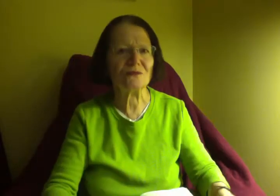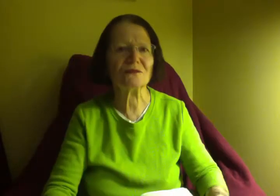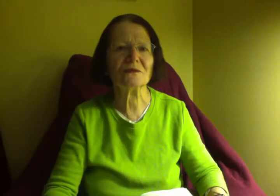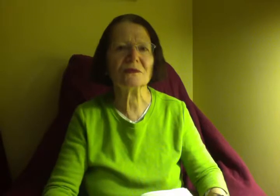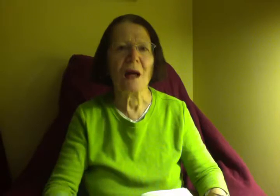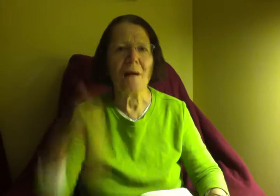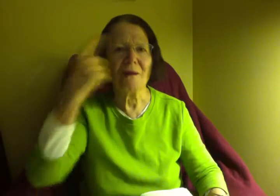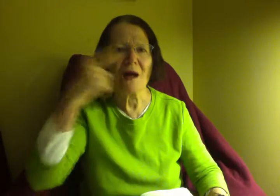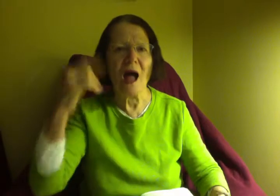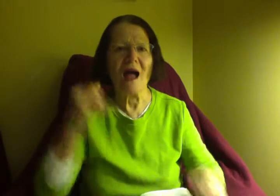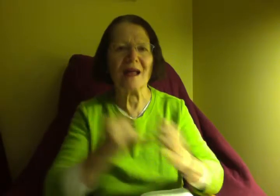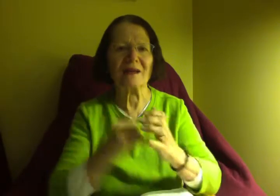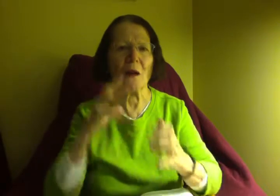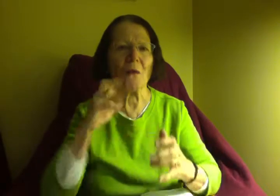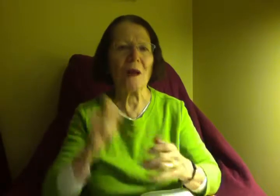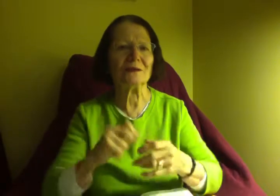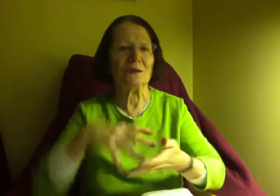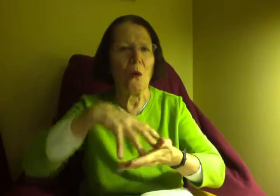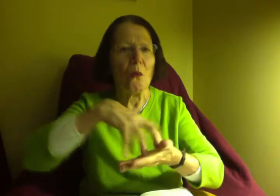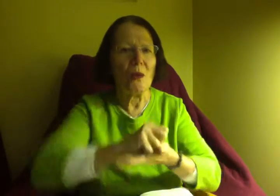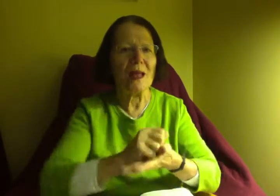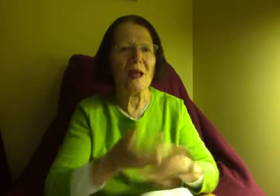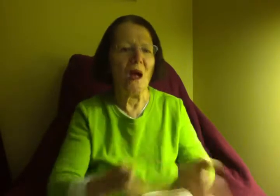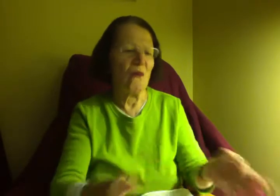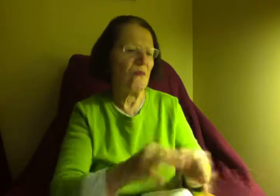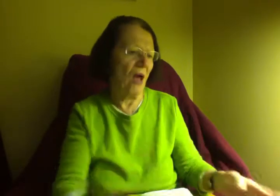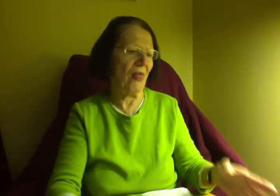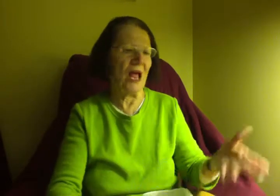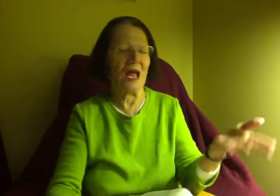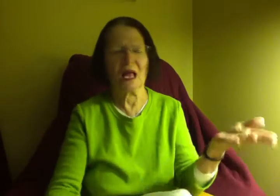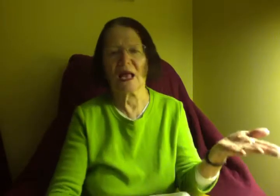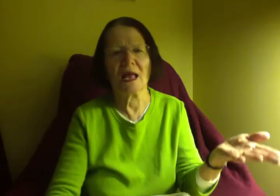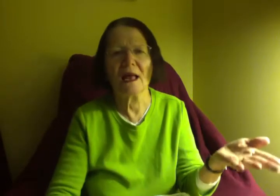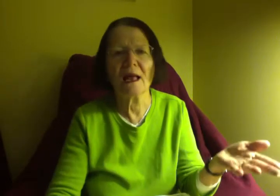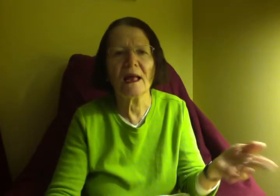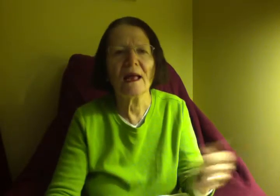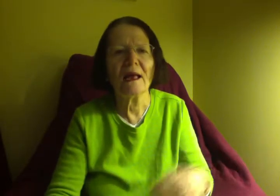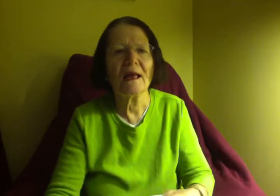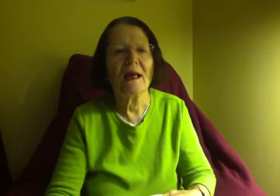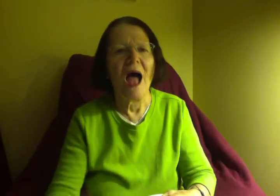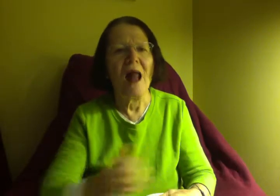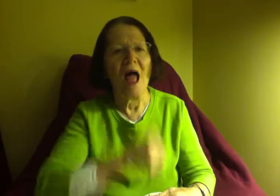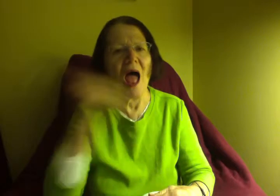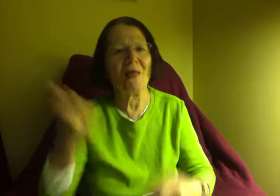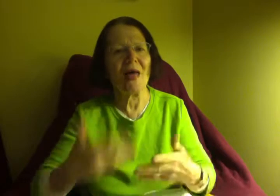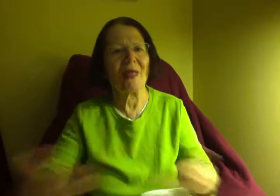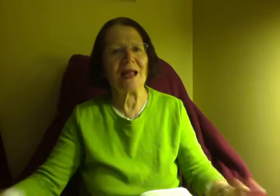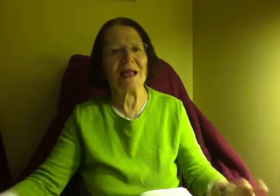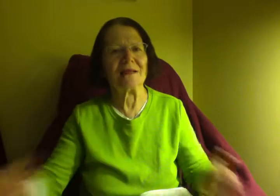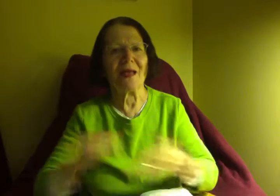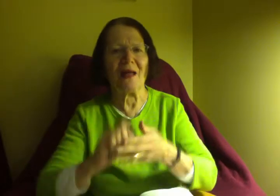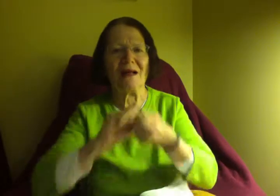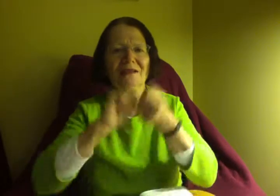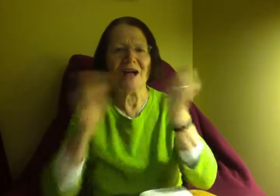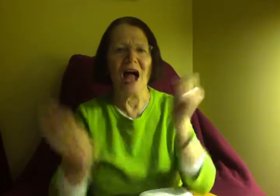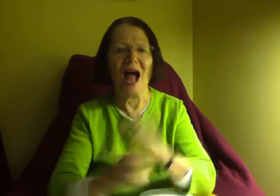I am. But that is, I don't think that's not